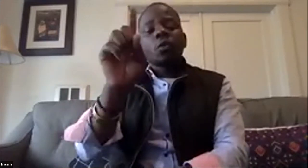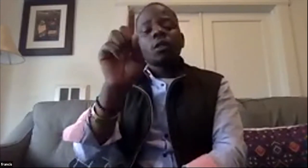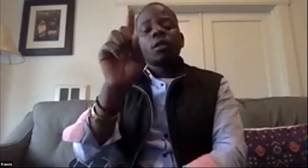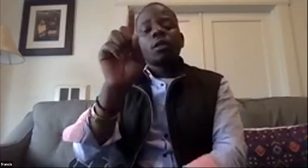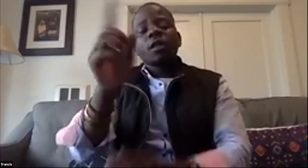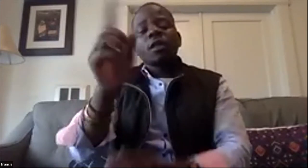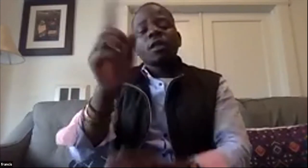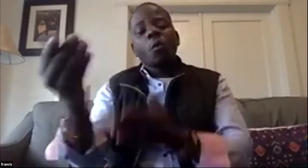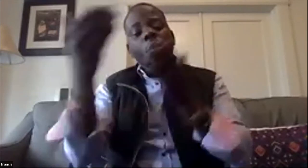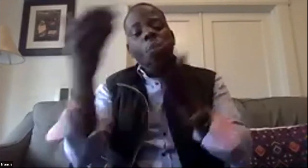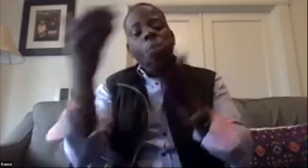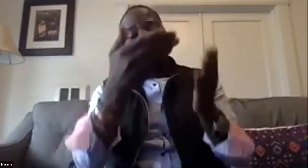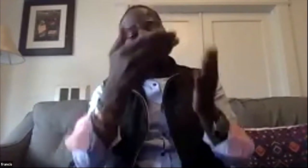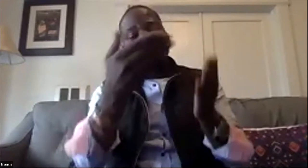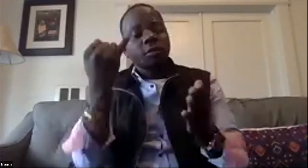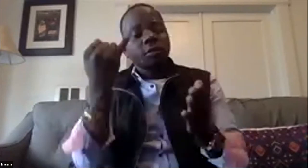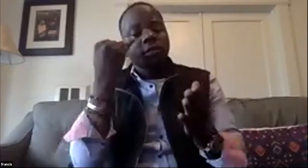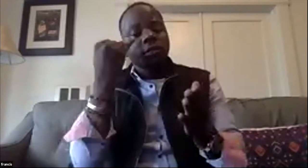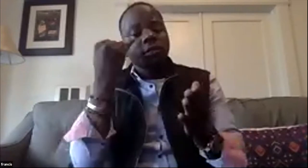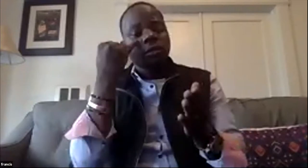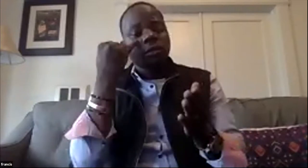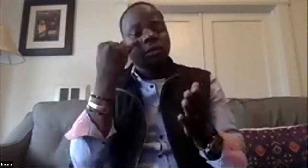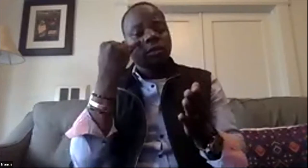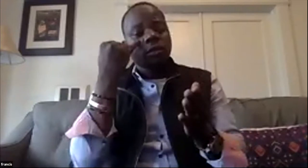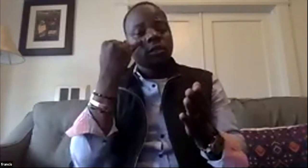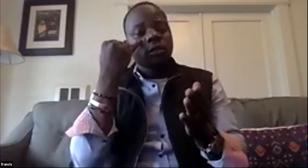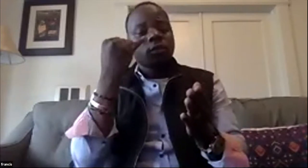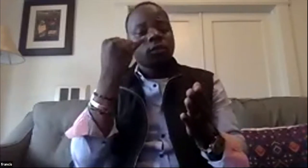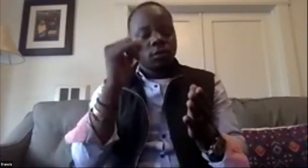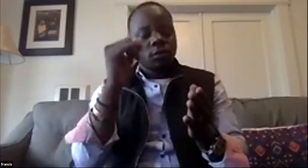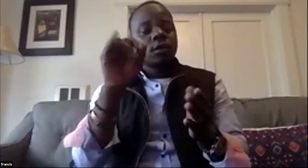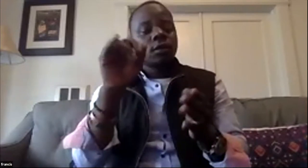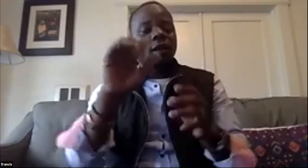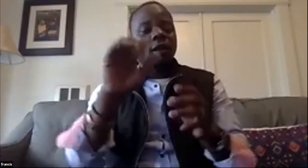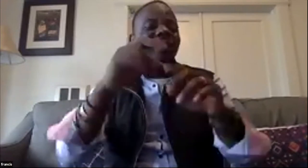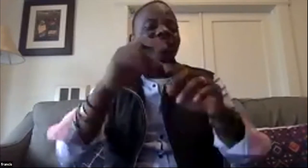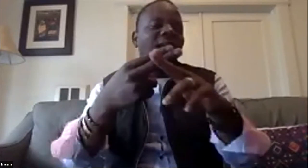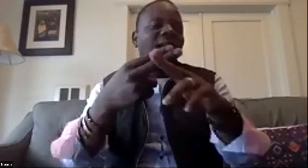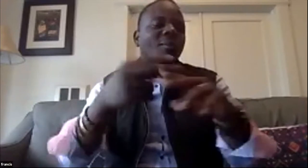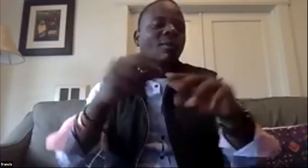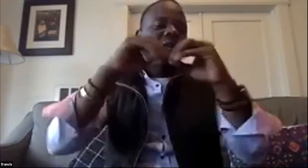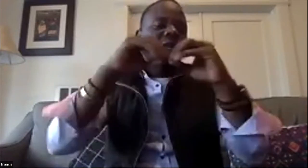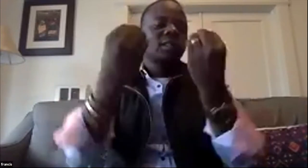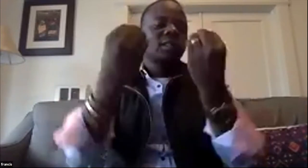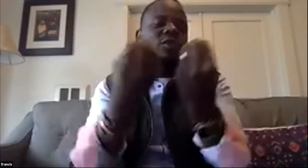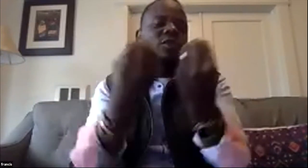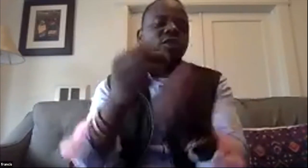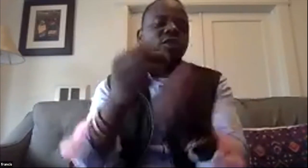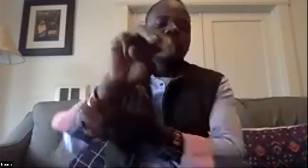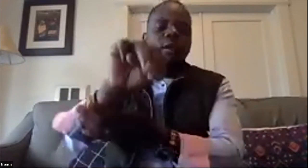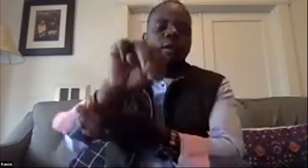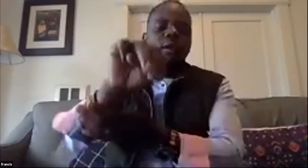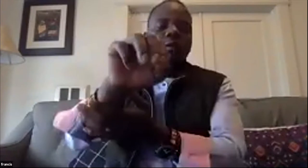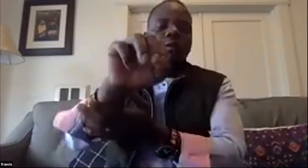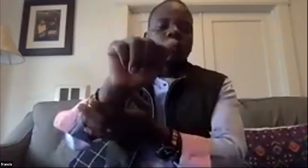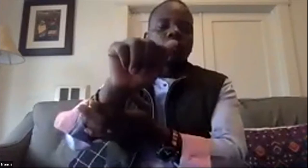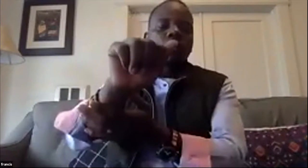it's oh in massachusetts and so the name of the organization is